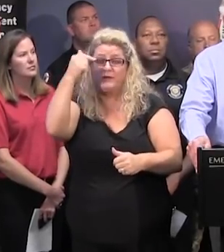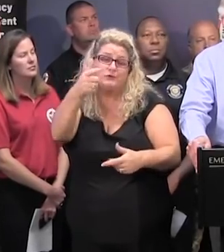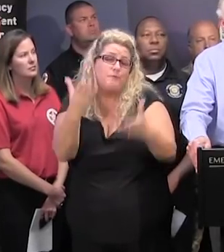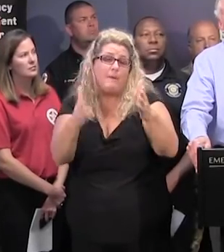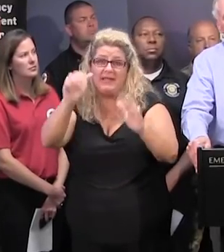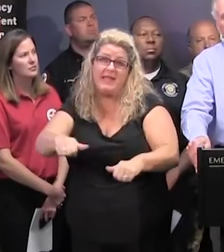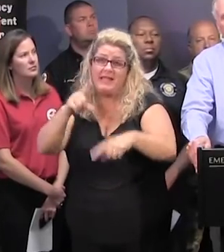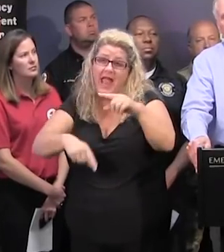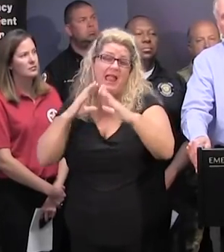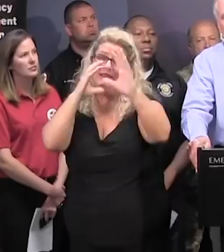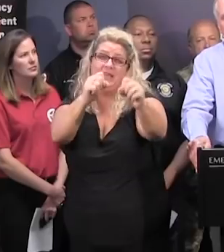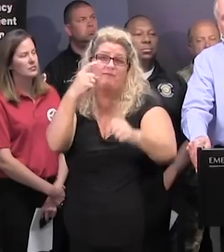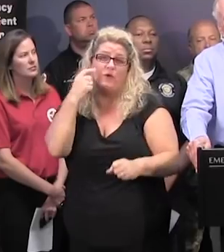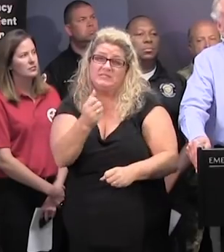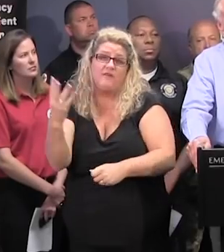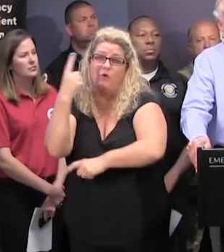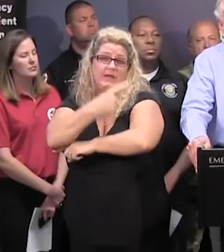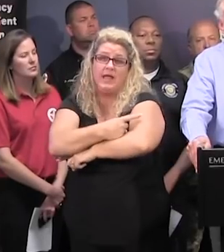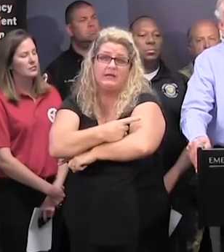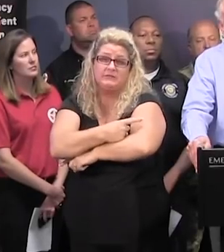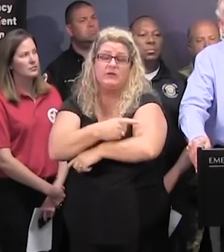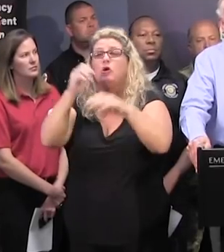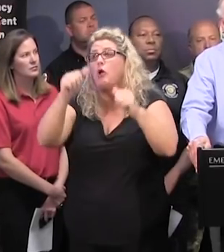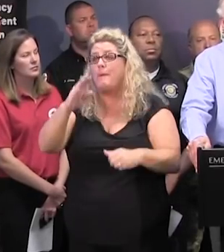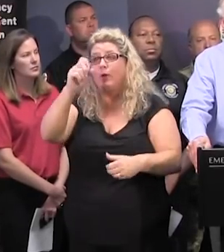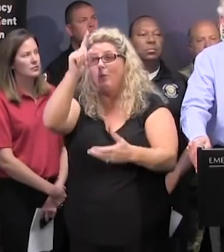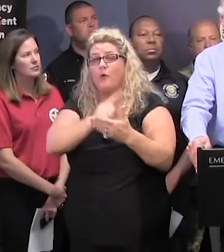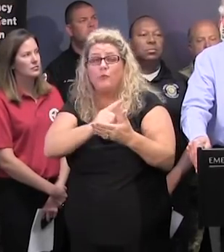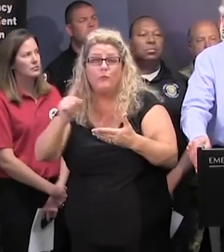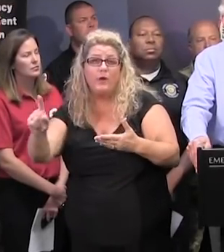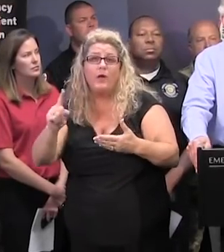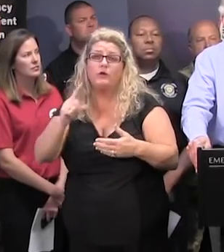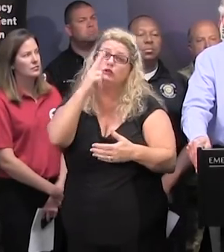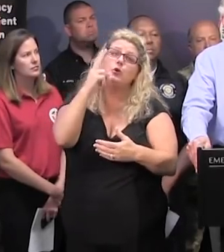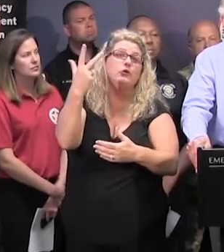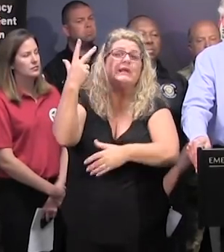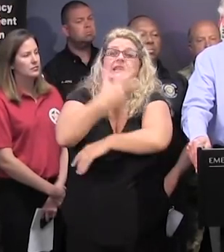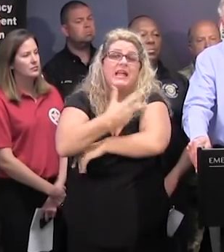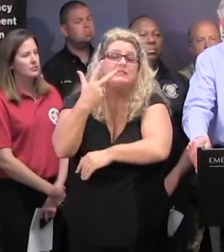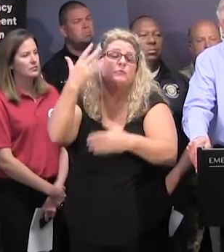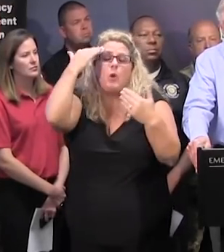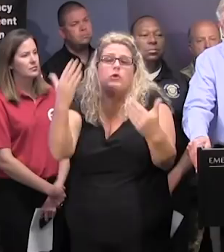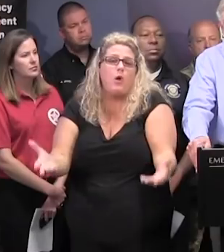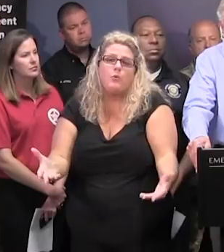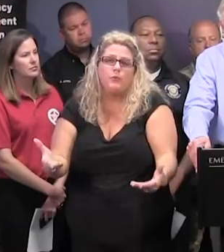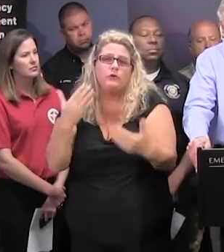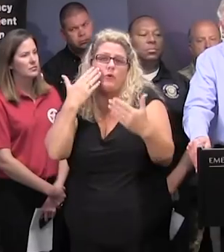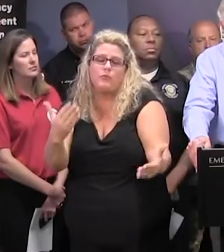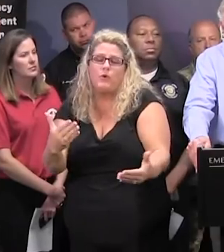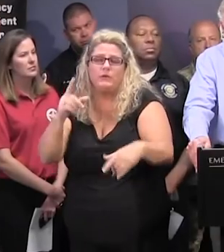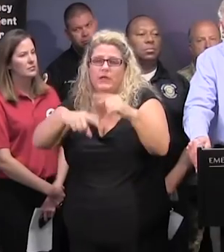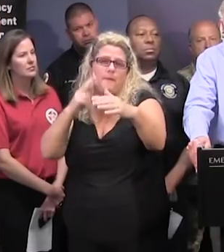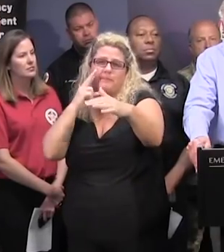you are for several days. It may take a week. It may take two or three days. We don't know. But we know that things will not